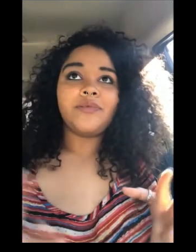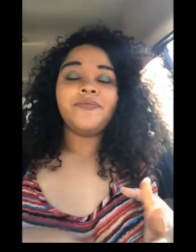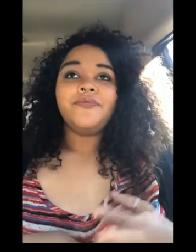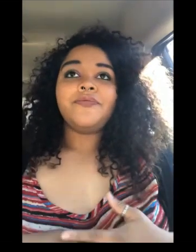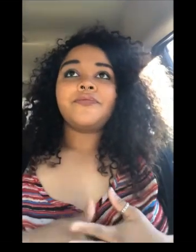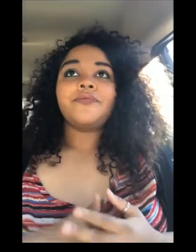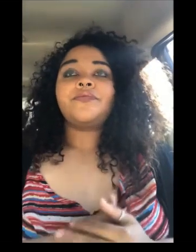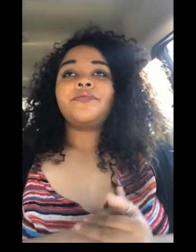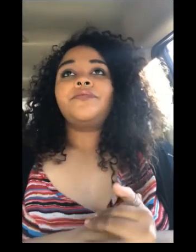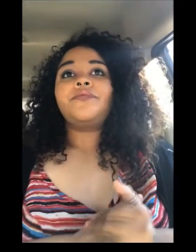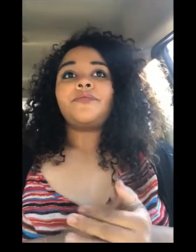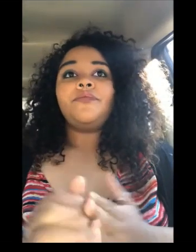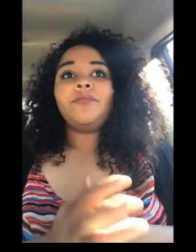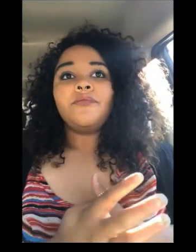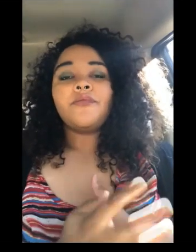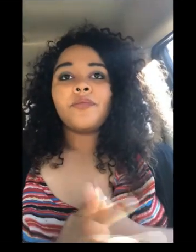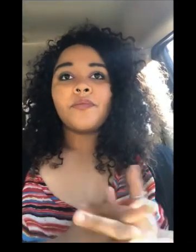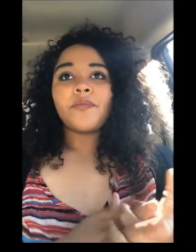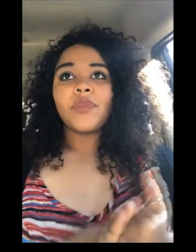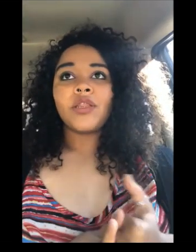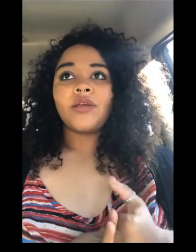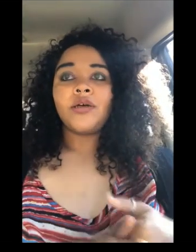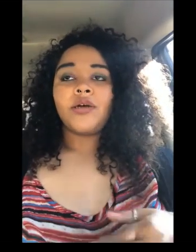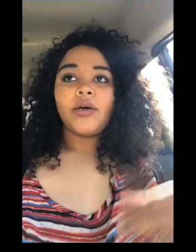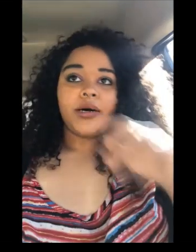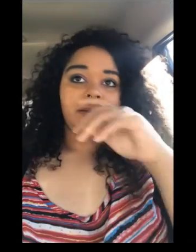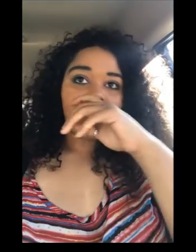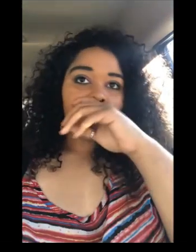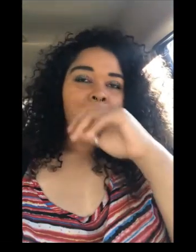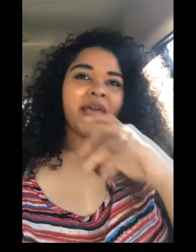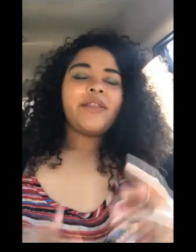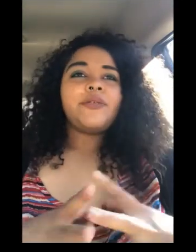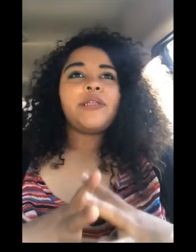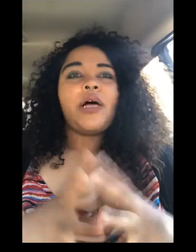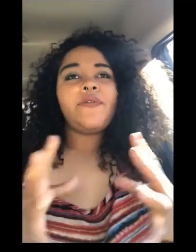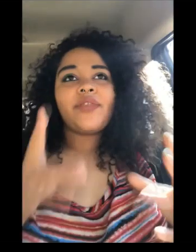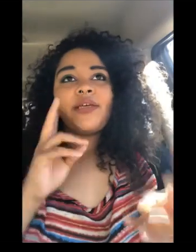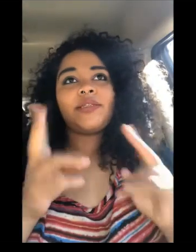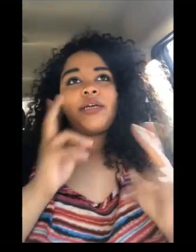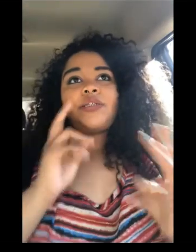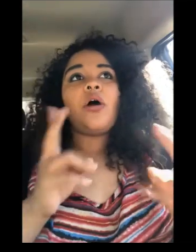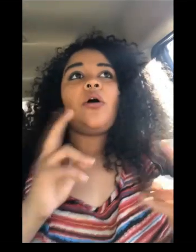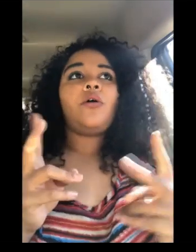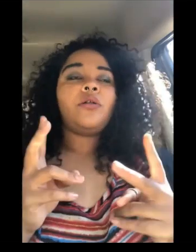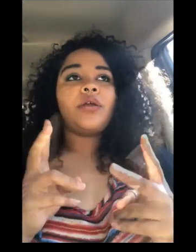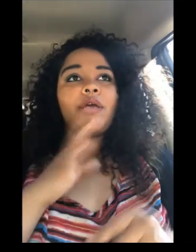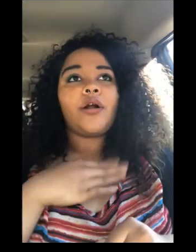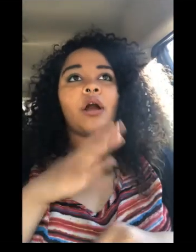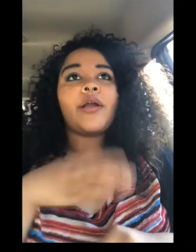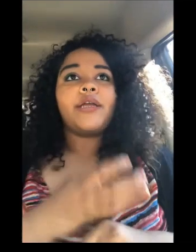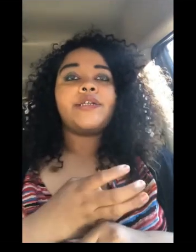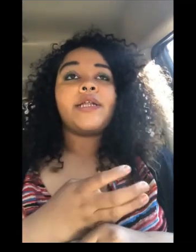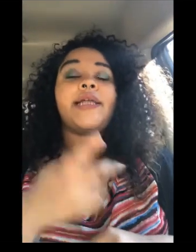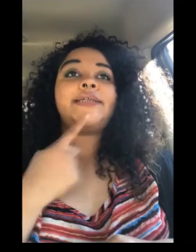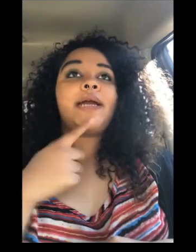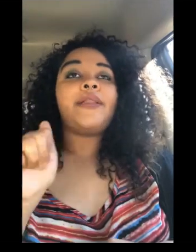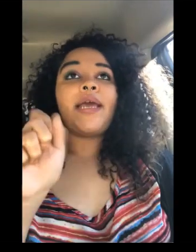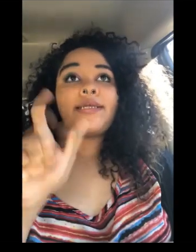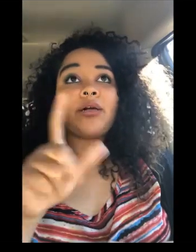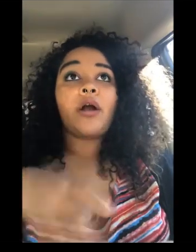um there was a lot of things i saw in our congregation and like i said i'm in the age cell